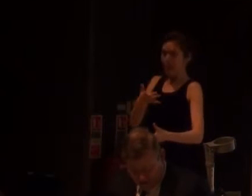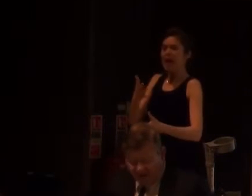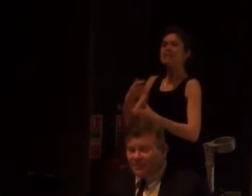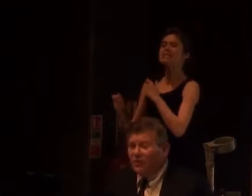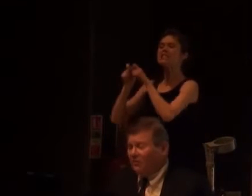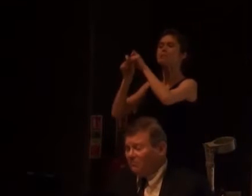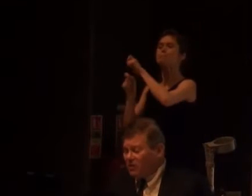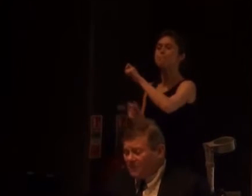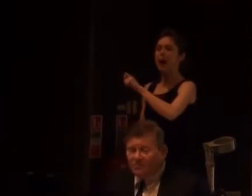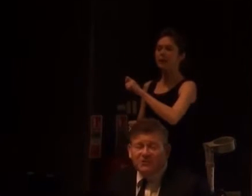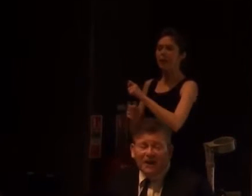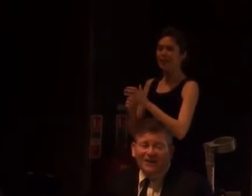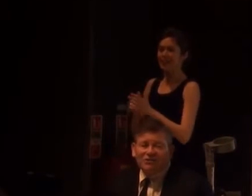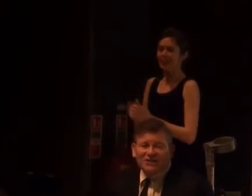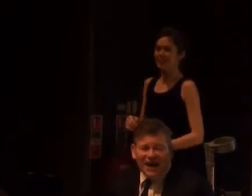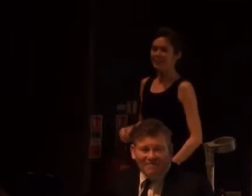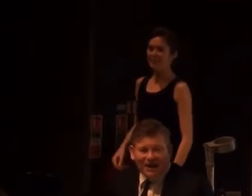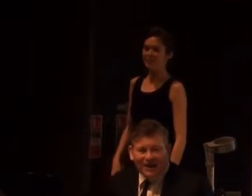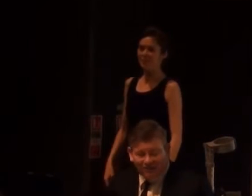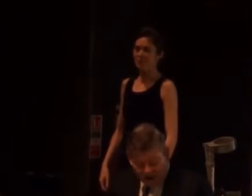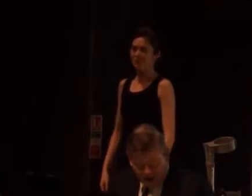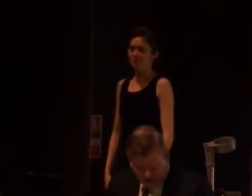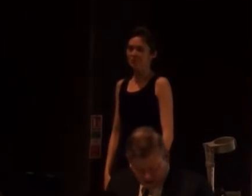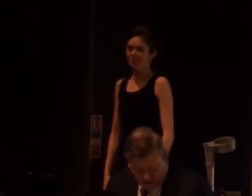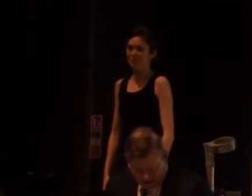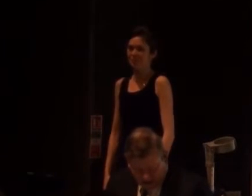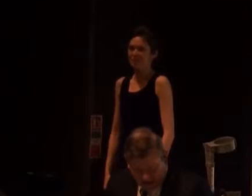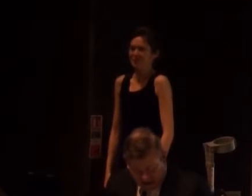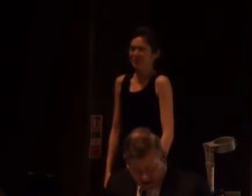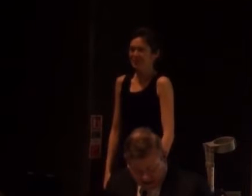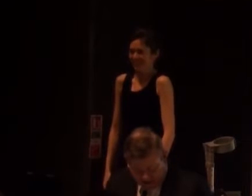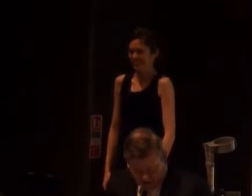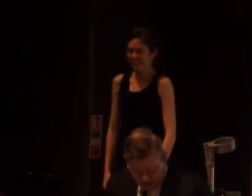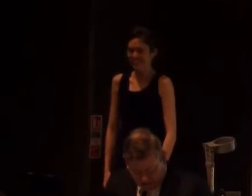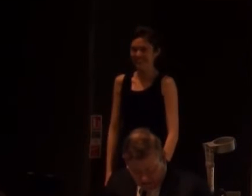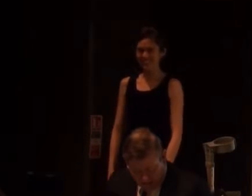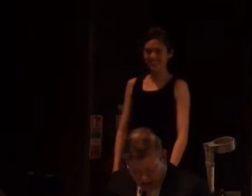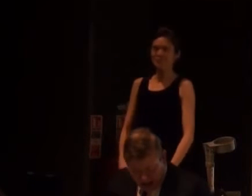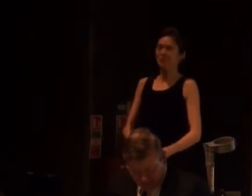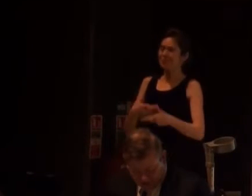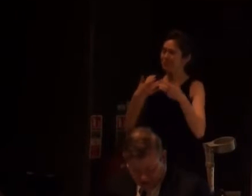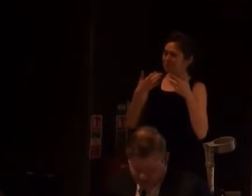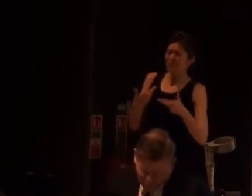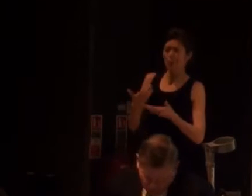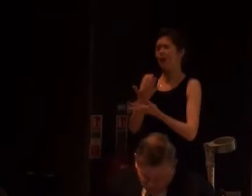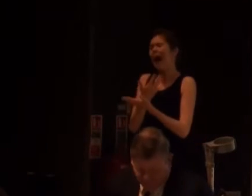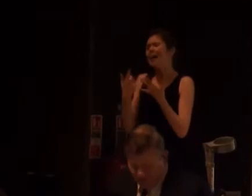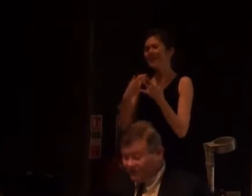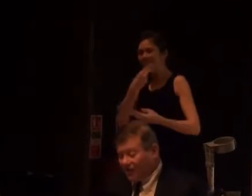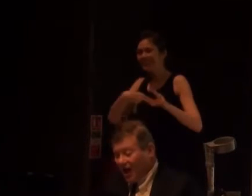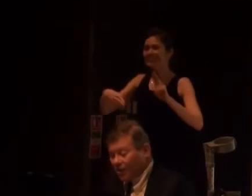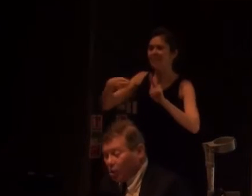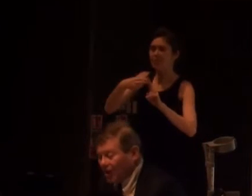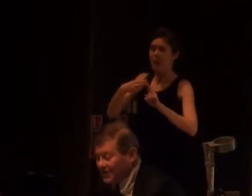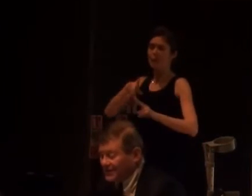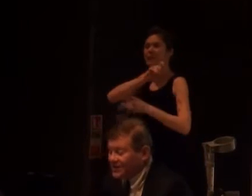pamphlet saying, well, most people with spinal injuries can make love. So this is another stereotype. And we have this in Born on the Fourth